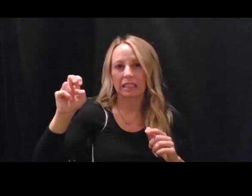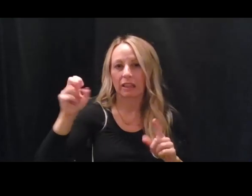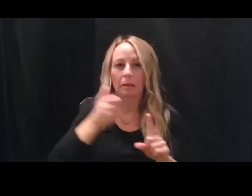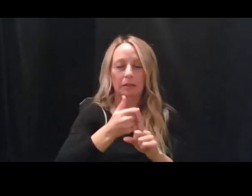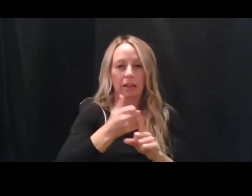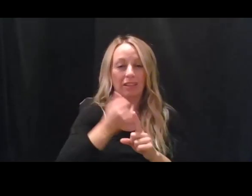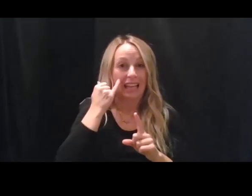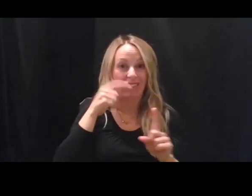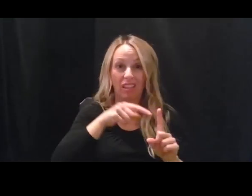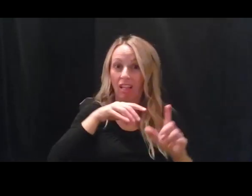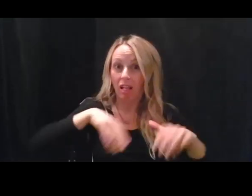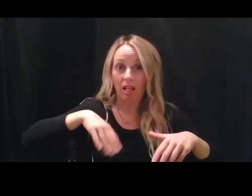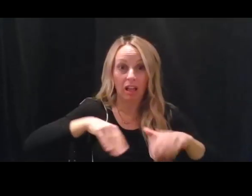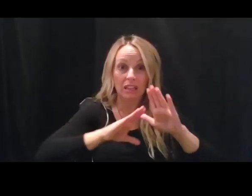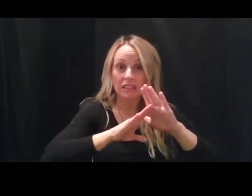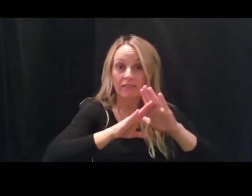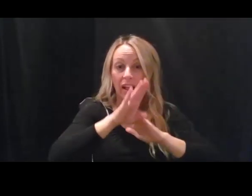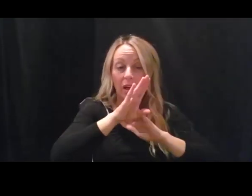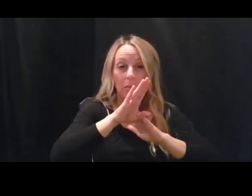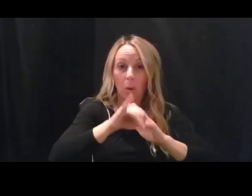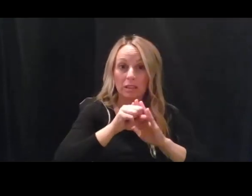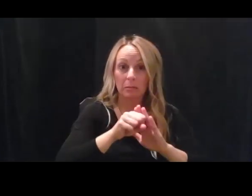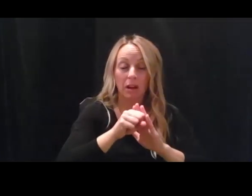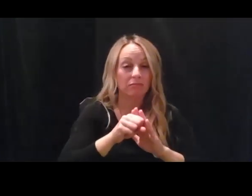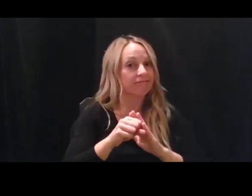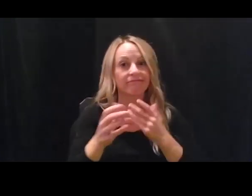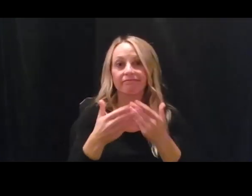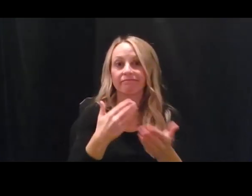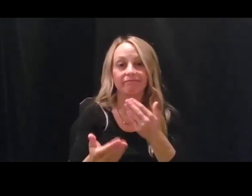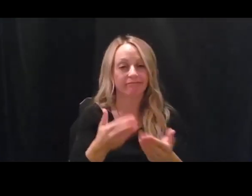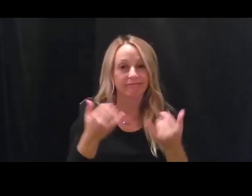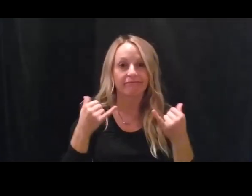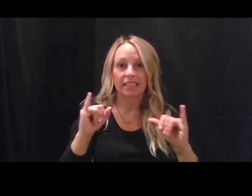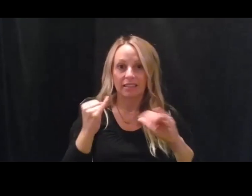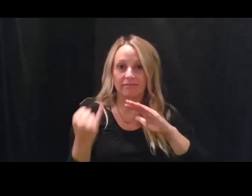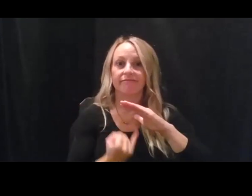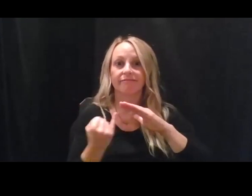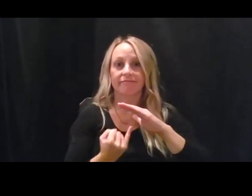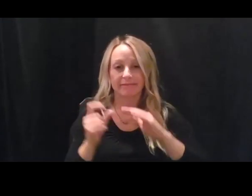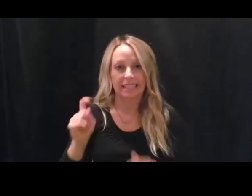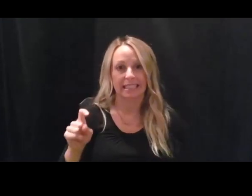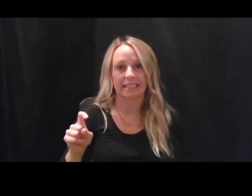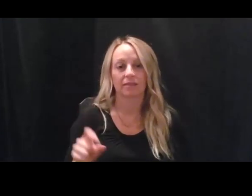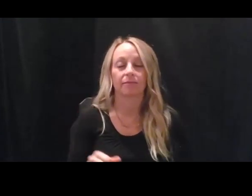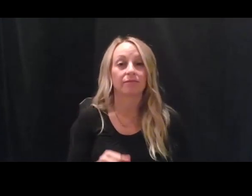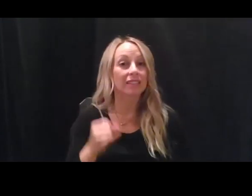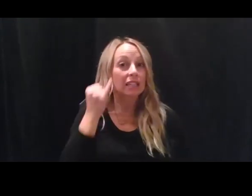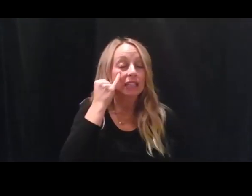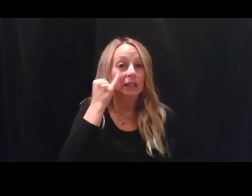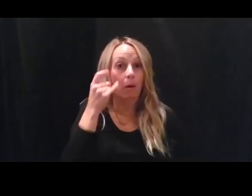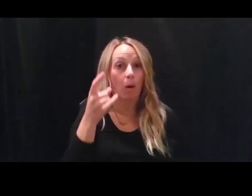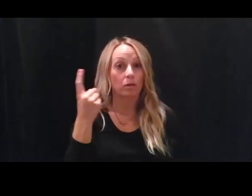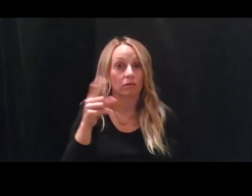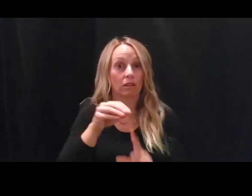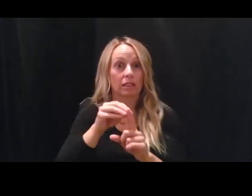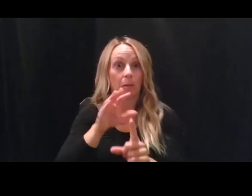symptoms that are shedding virus. When people get sick, so let's say that you were exposed a week that you and you